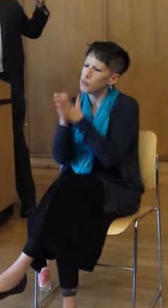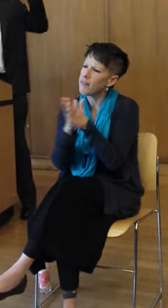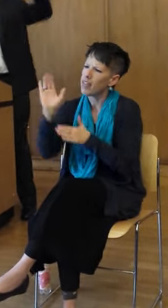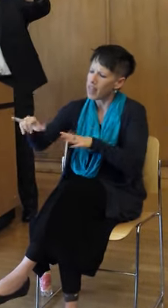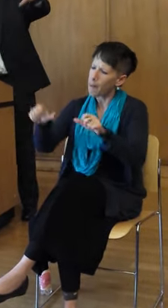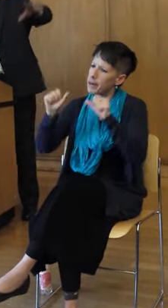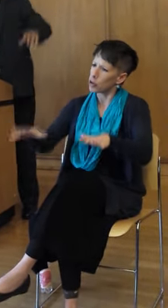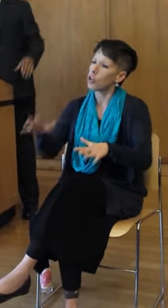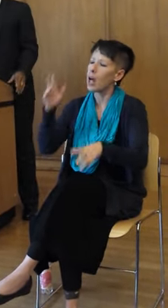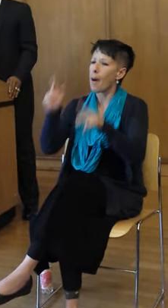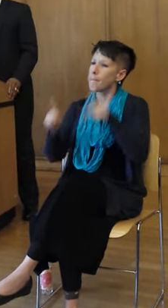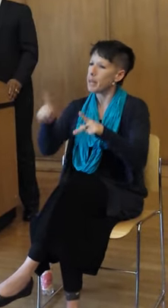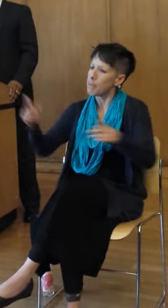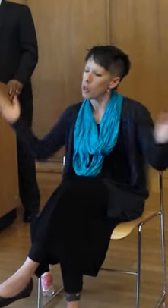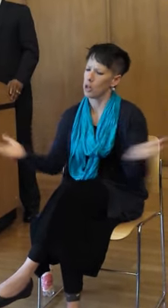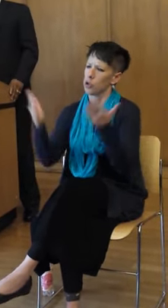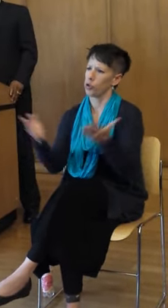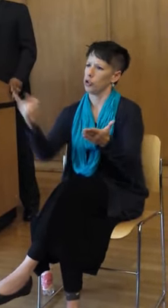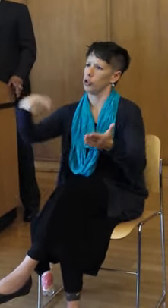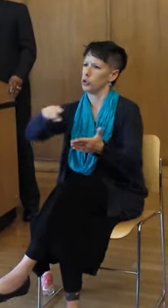the people that drove you toward what you existed.